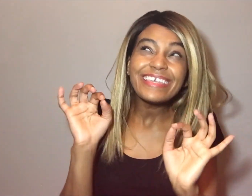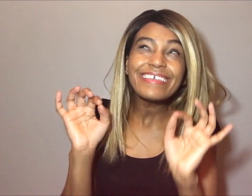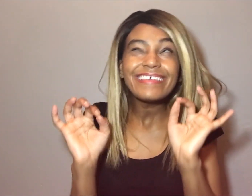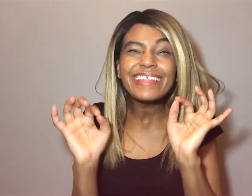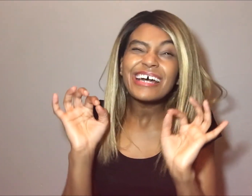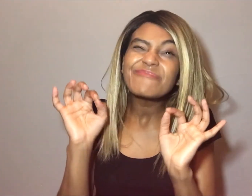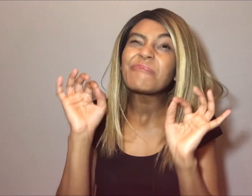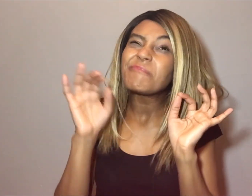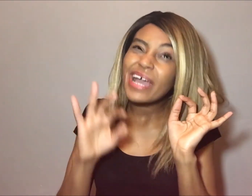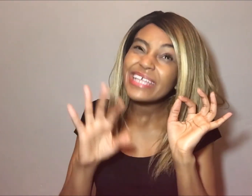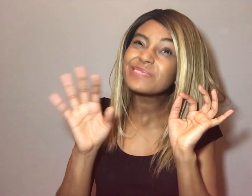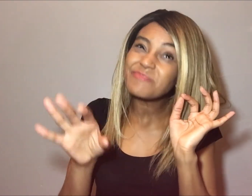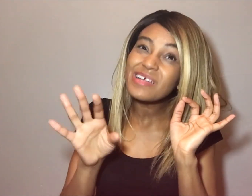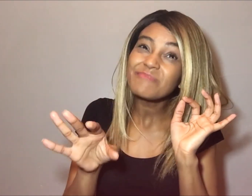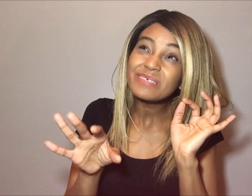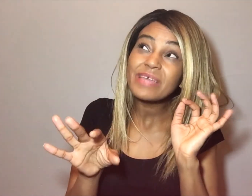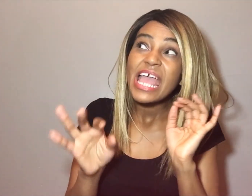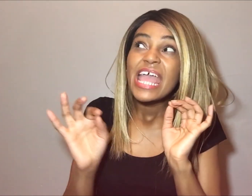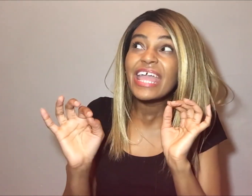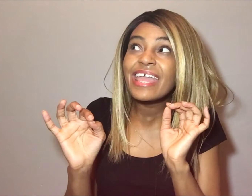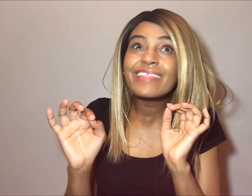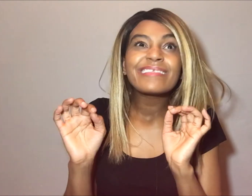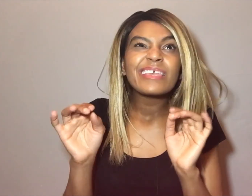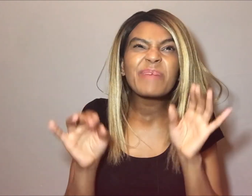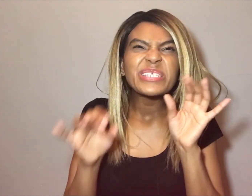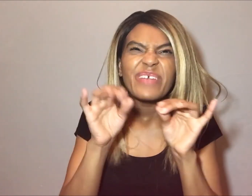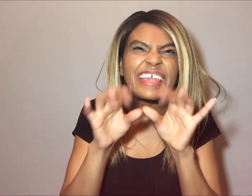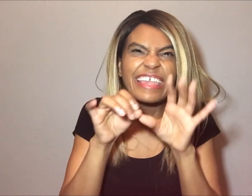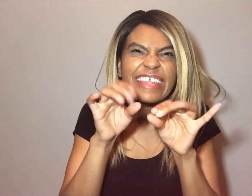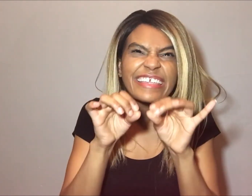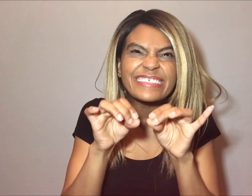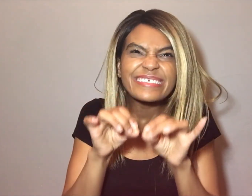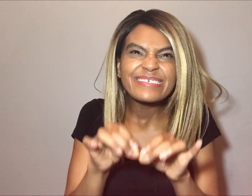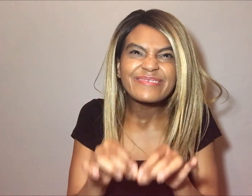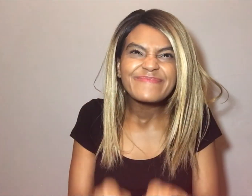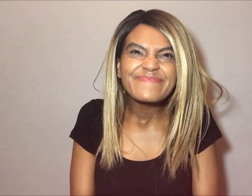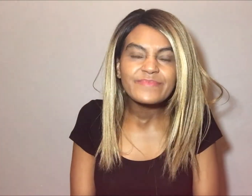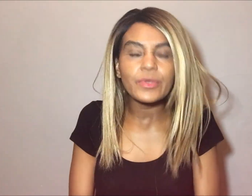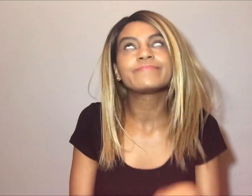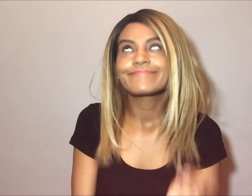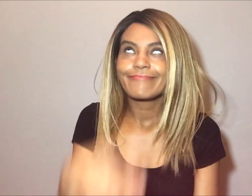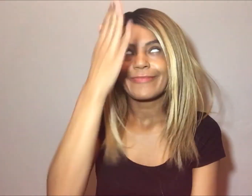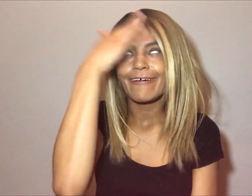bit of a mice problem and they might try to eat it.